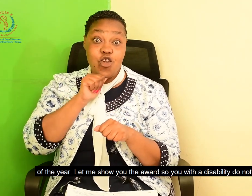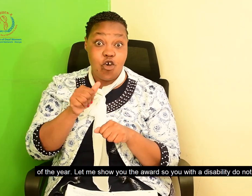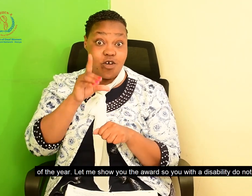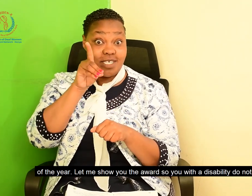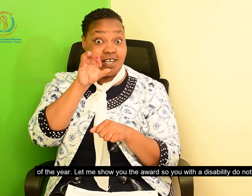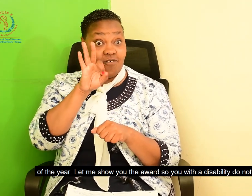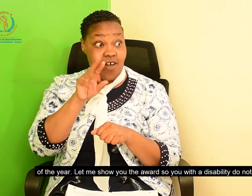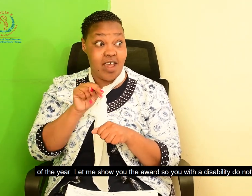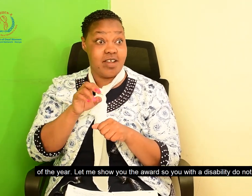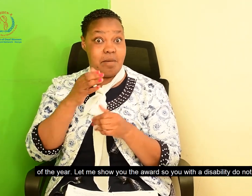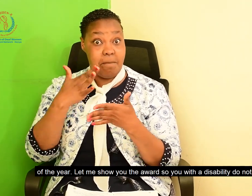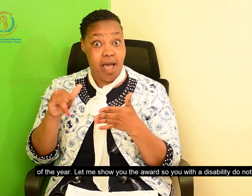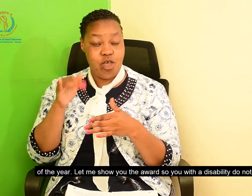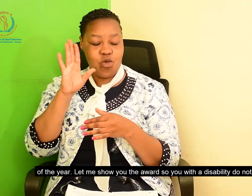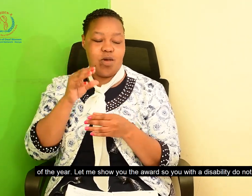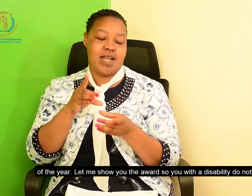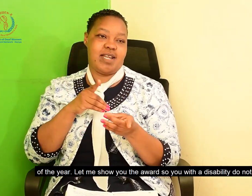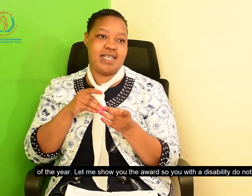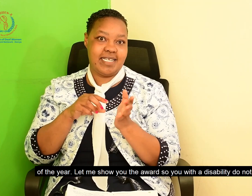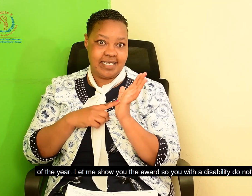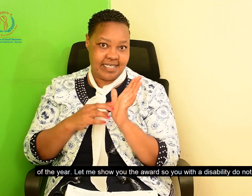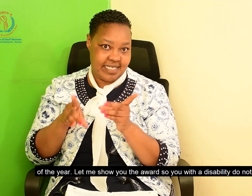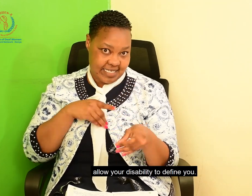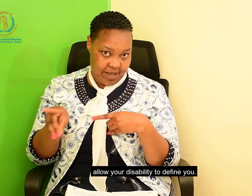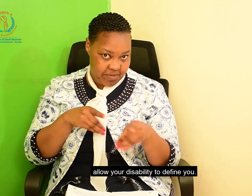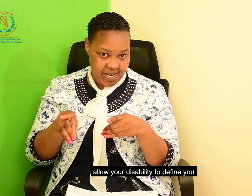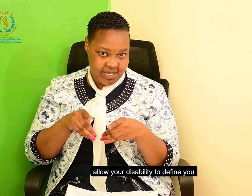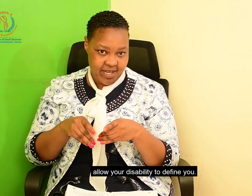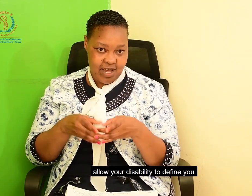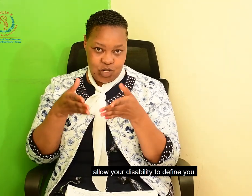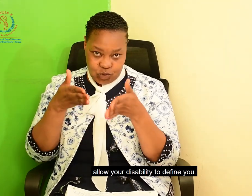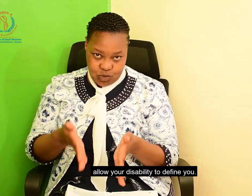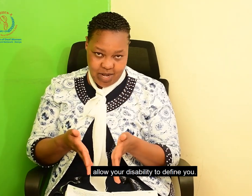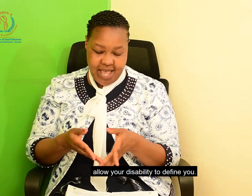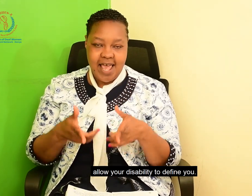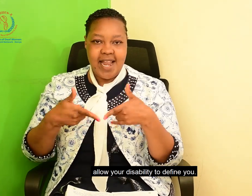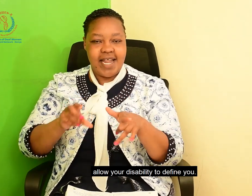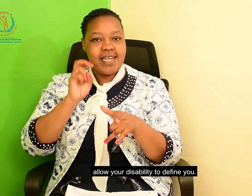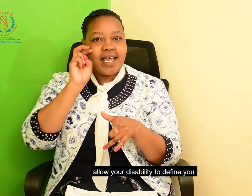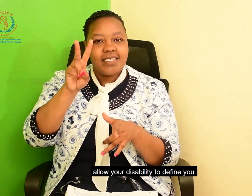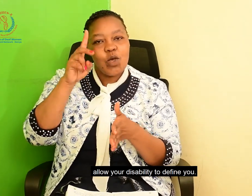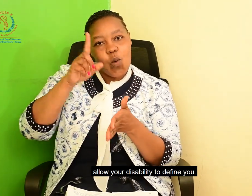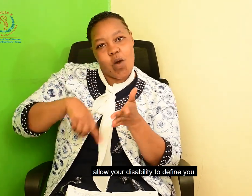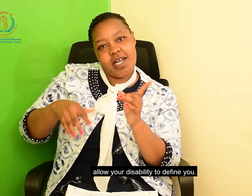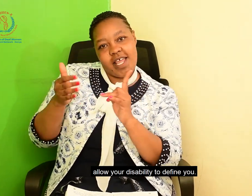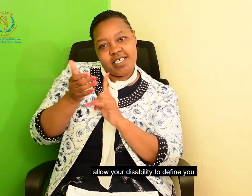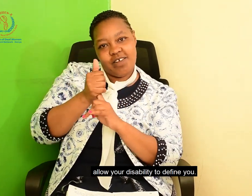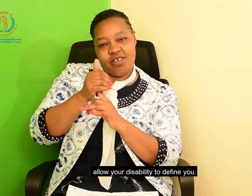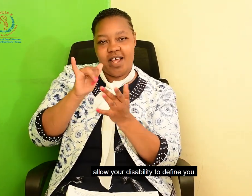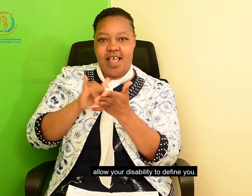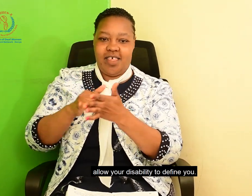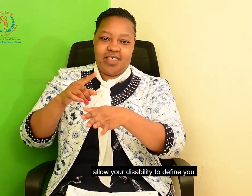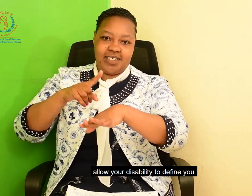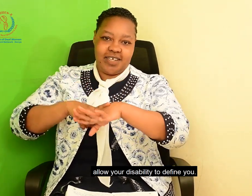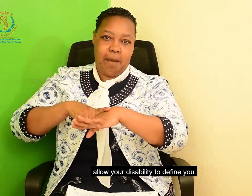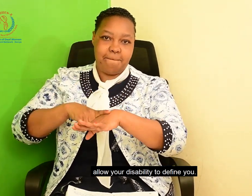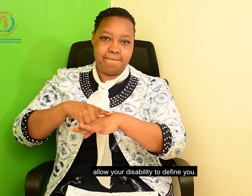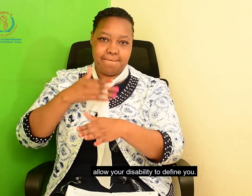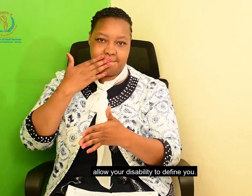with a disability do not allow your disability to define you. Let me show you the award that I